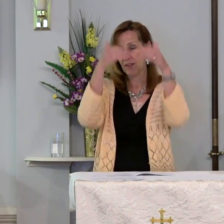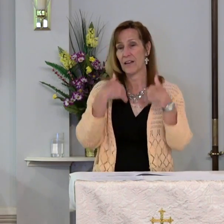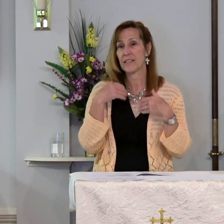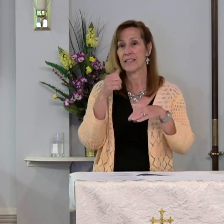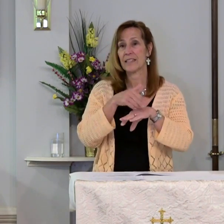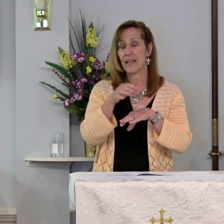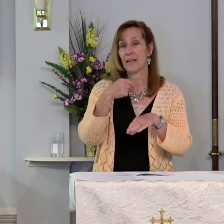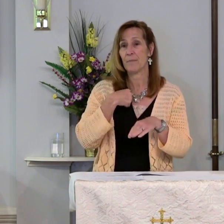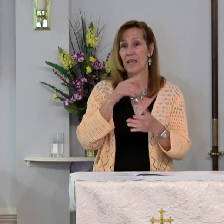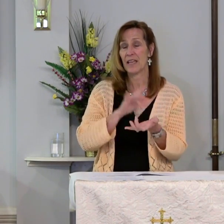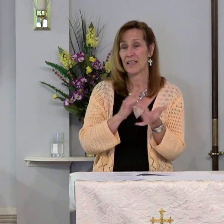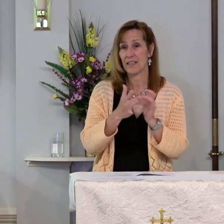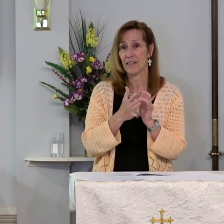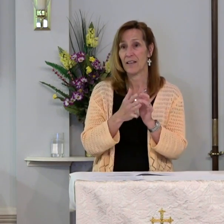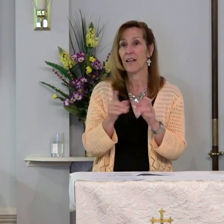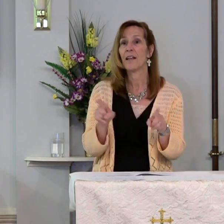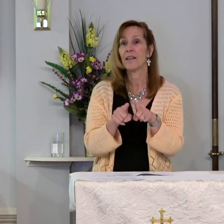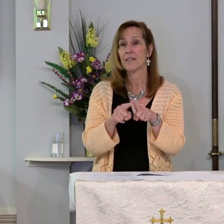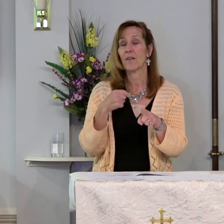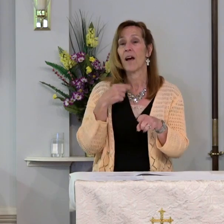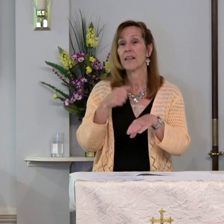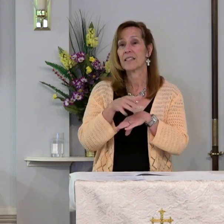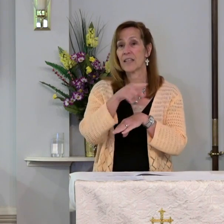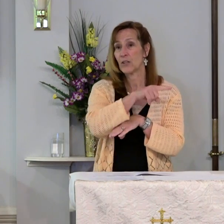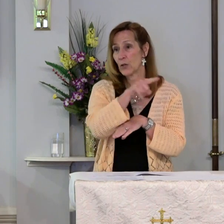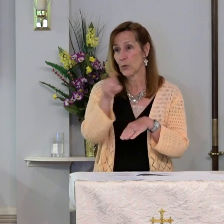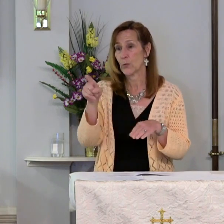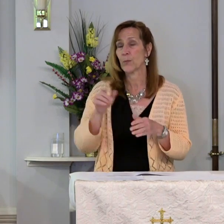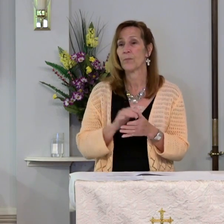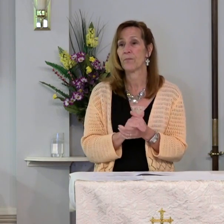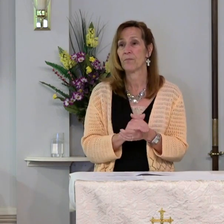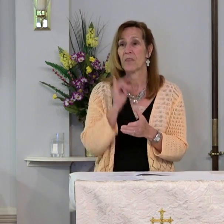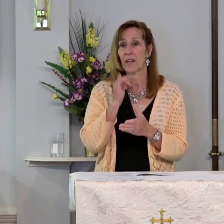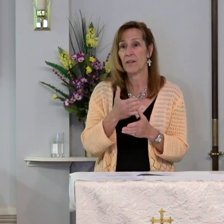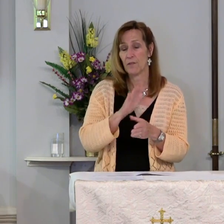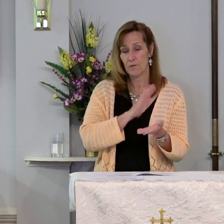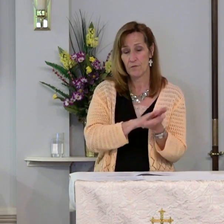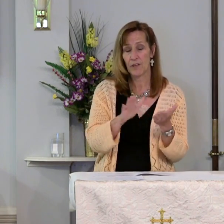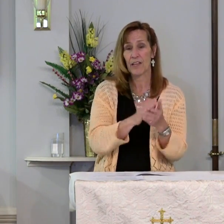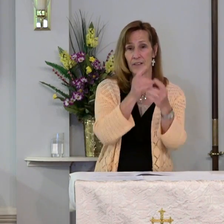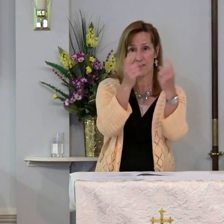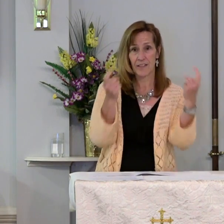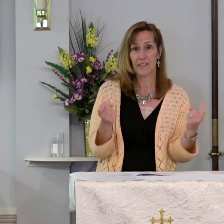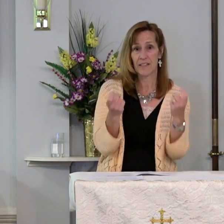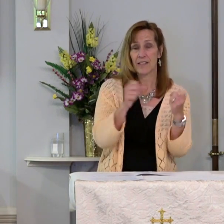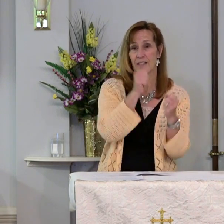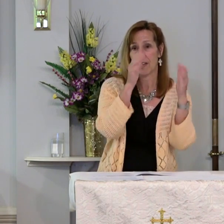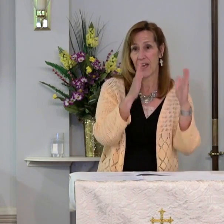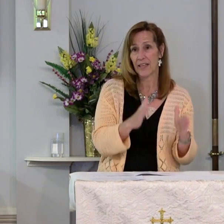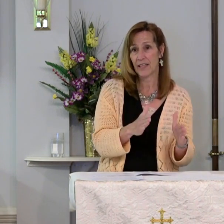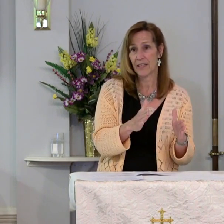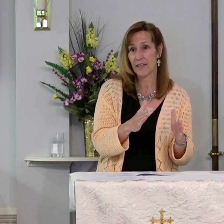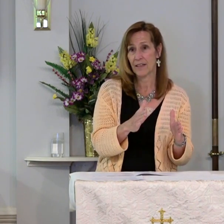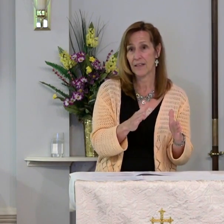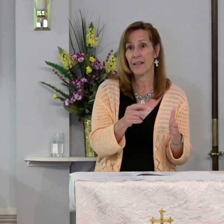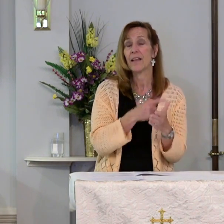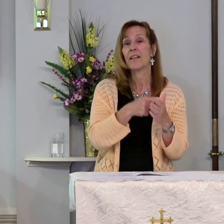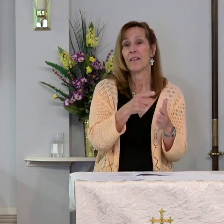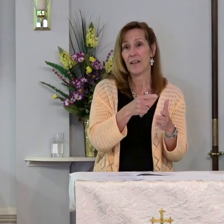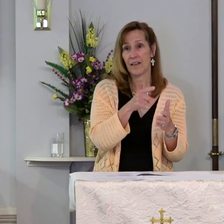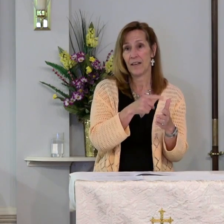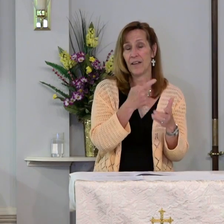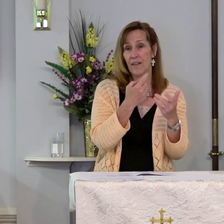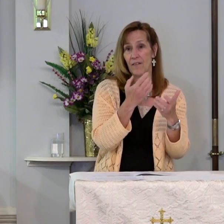sent me so I send you. If you forgive the sins of any they are